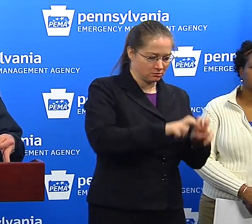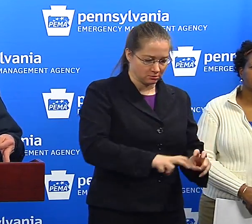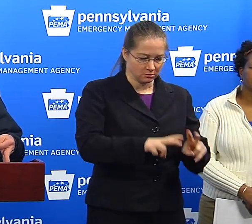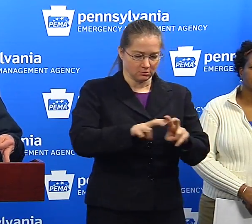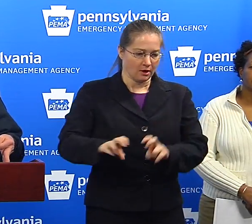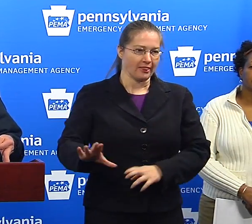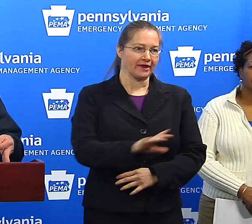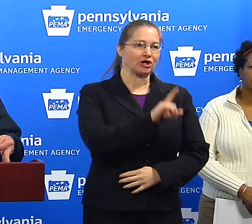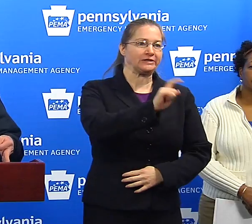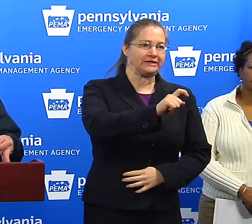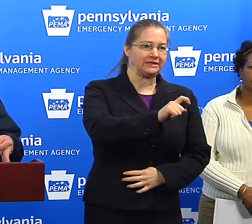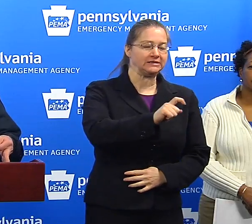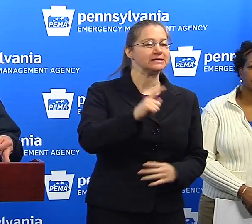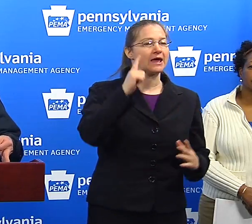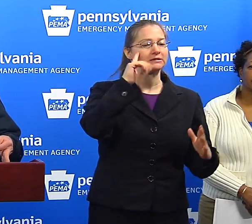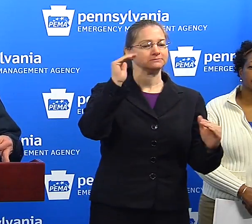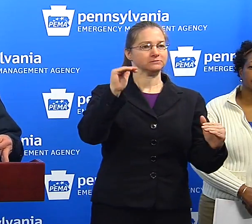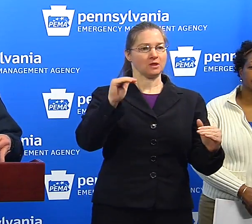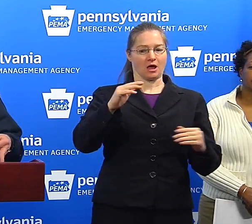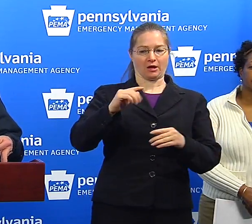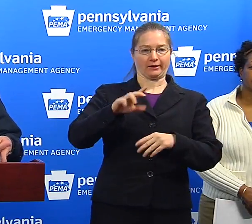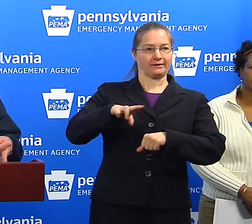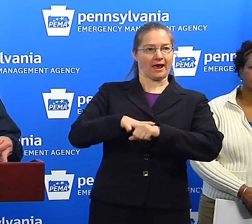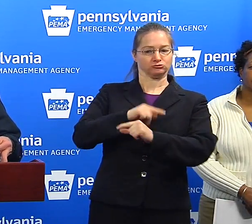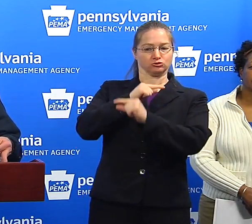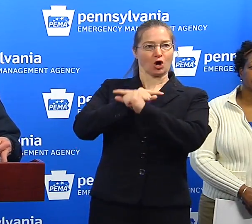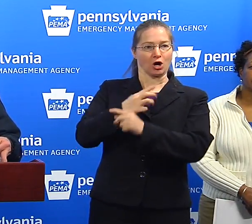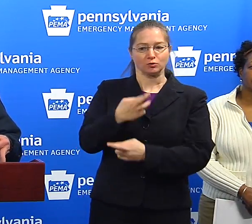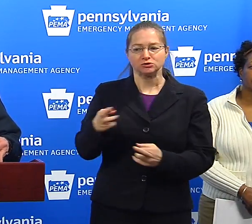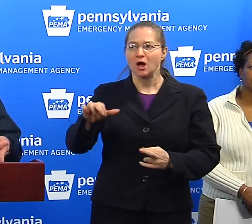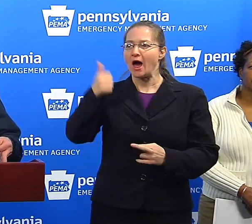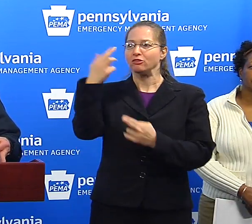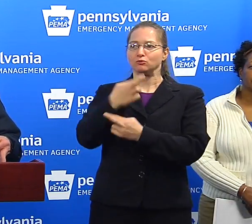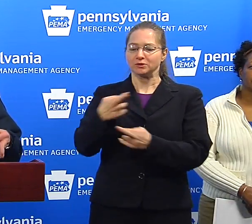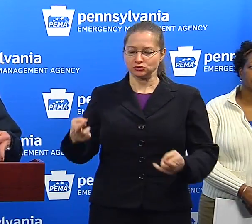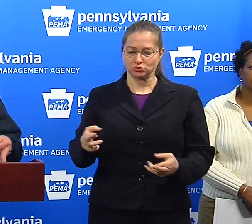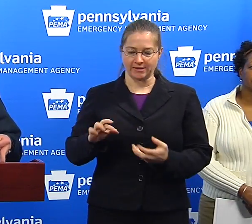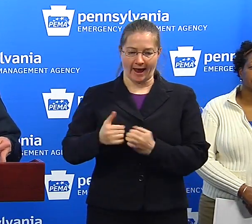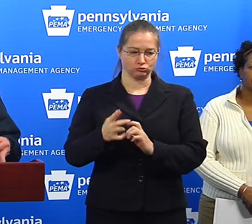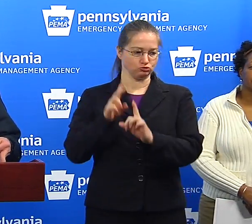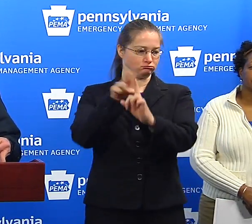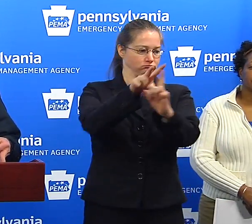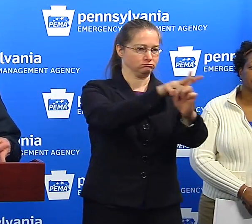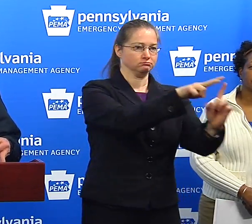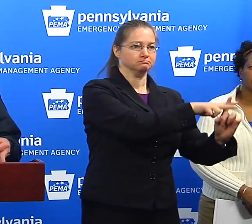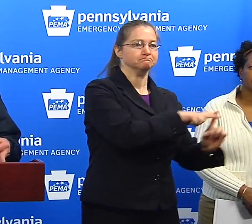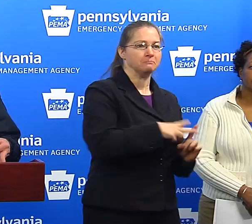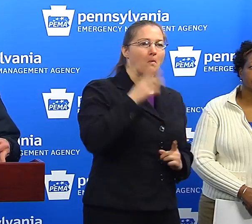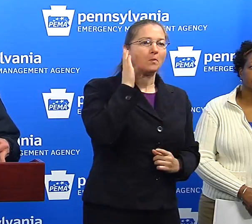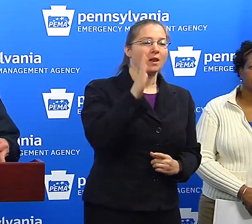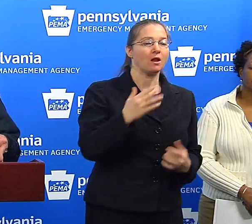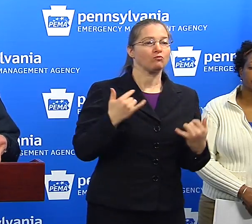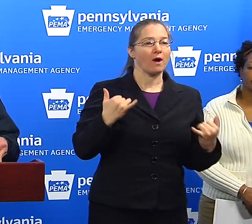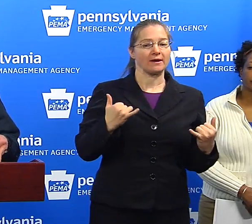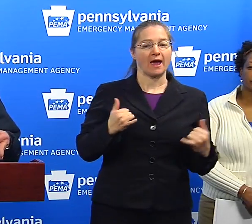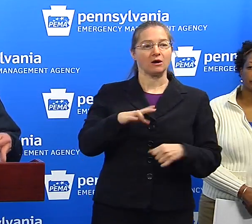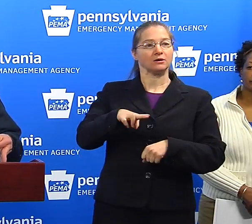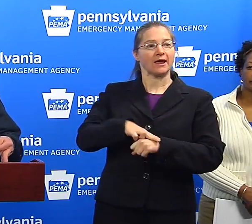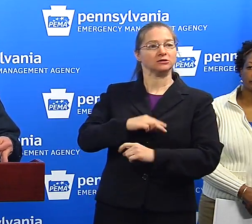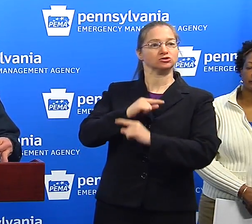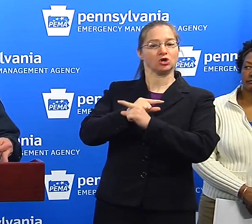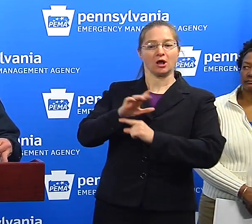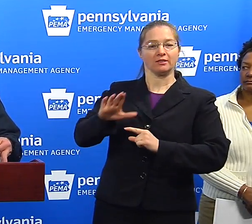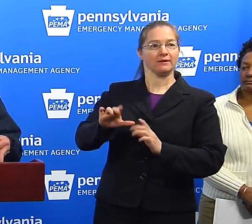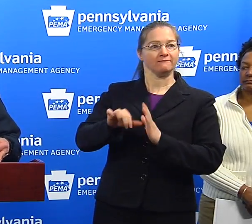anticipated guard resources or any other resources to do what we have. The primary emphasis that they have right now is getting